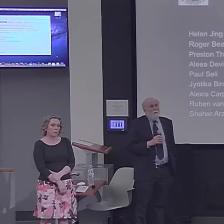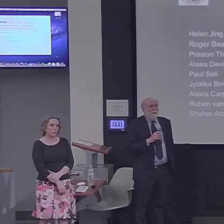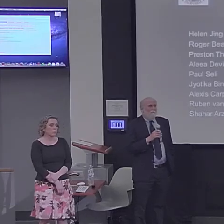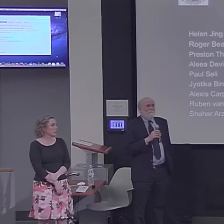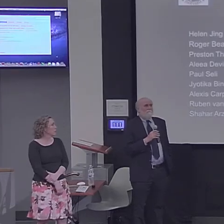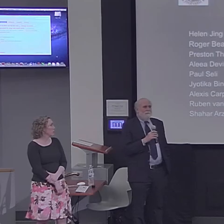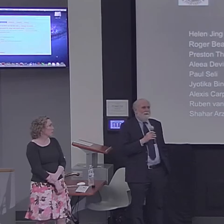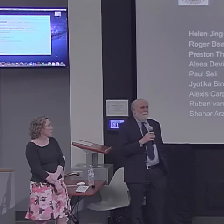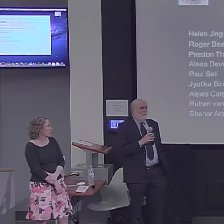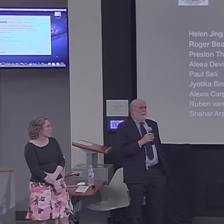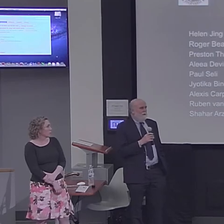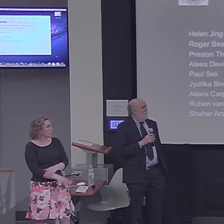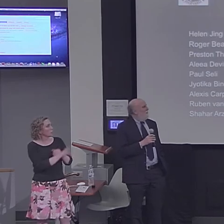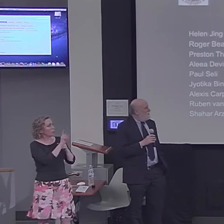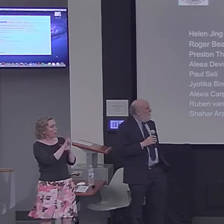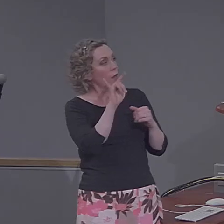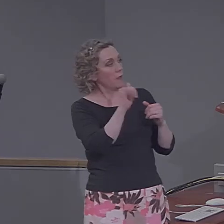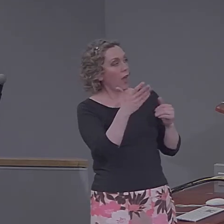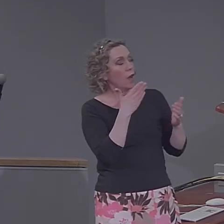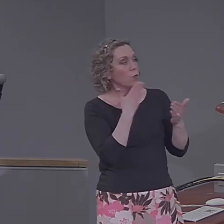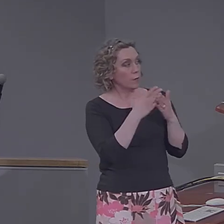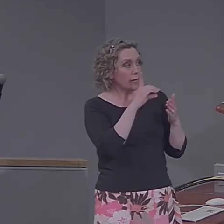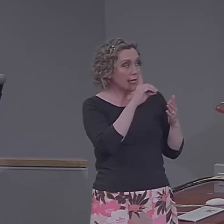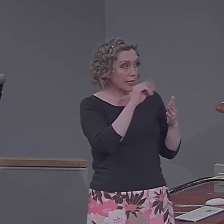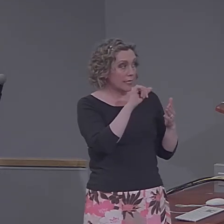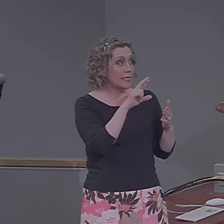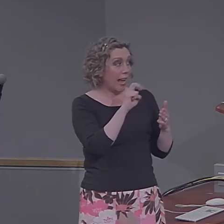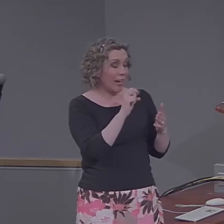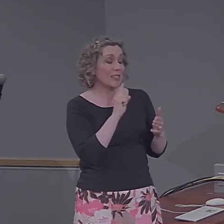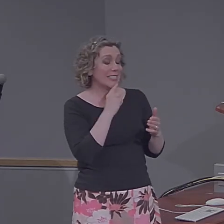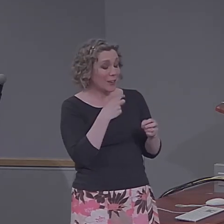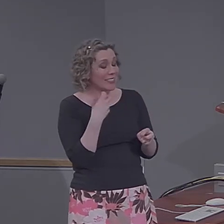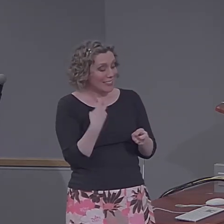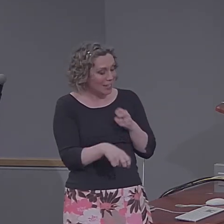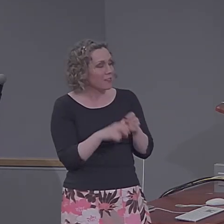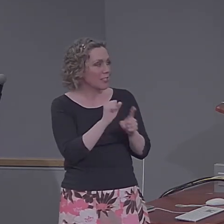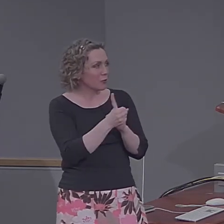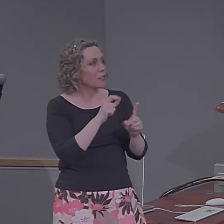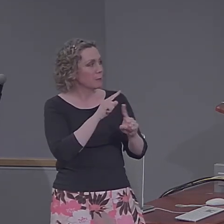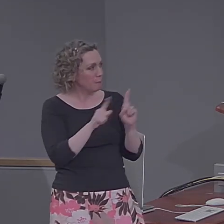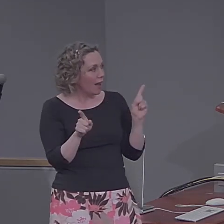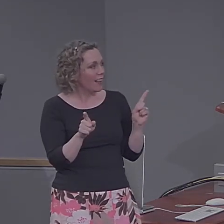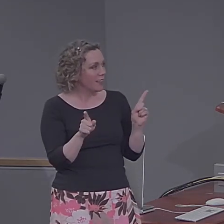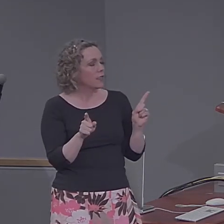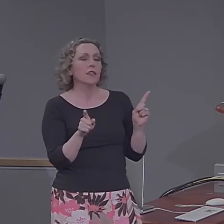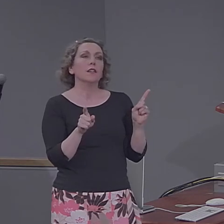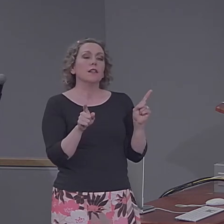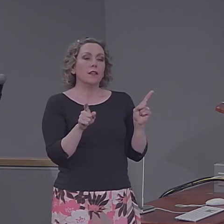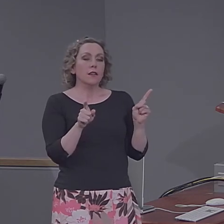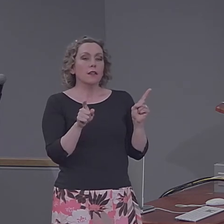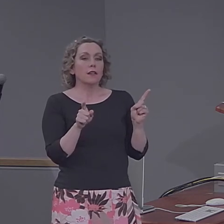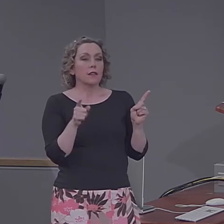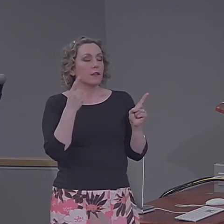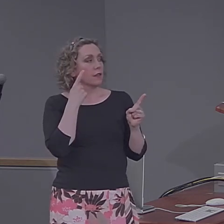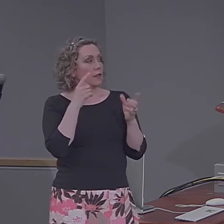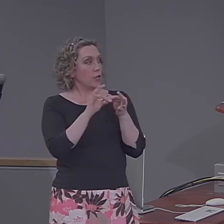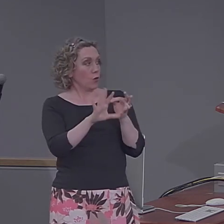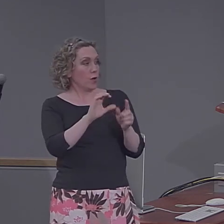other than memory? Well, that would be a dire situation, a tough situation. But in your scenario, you're still left with